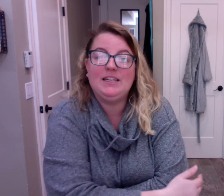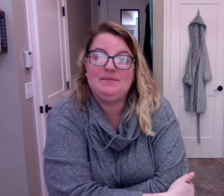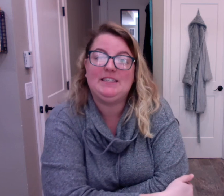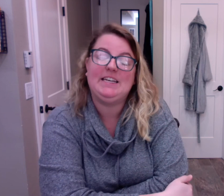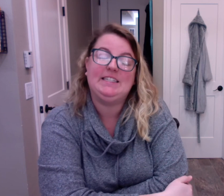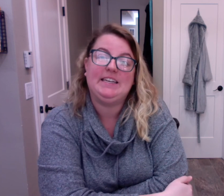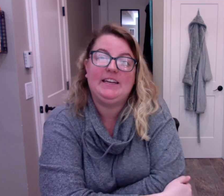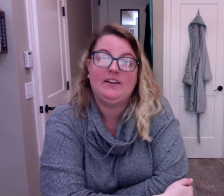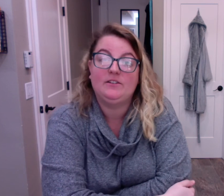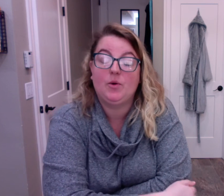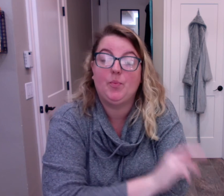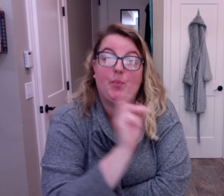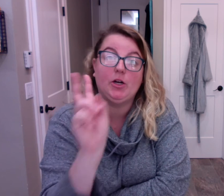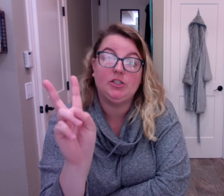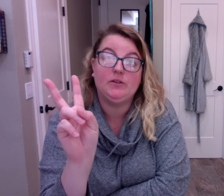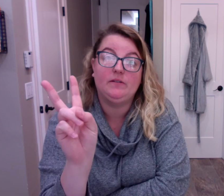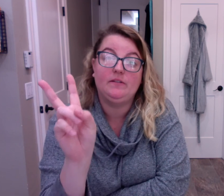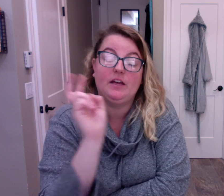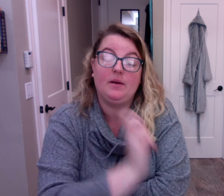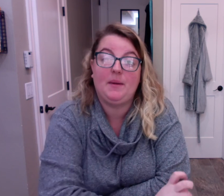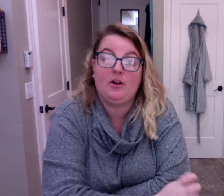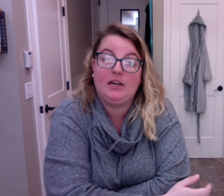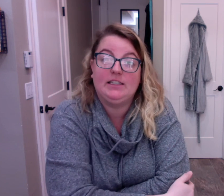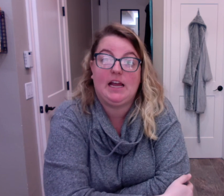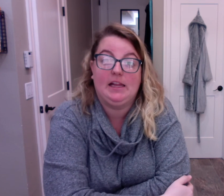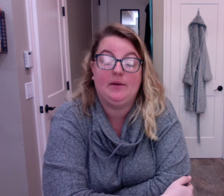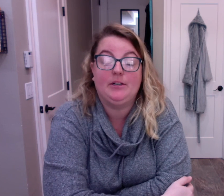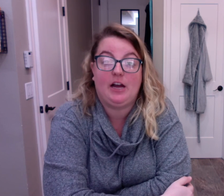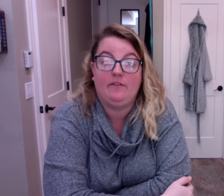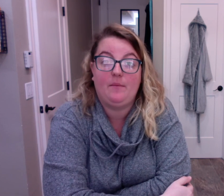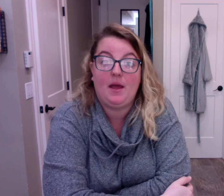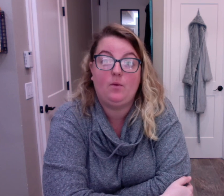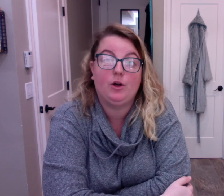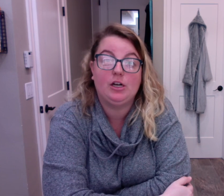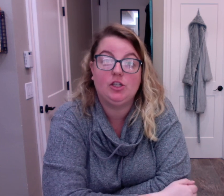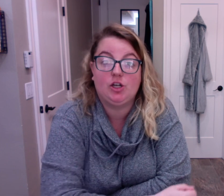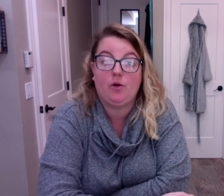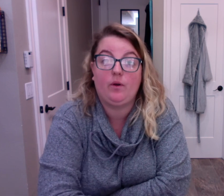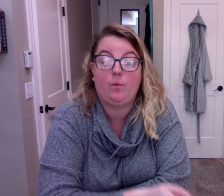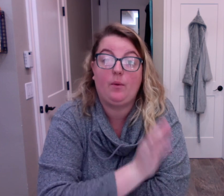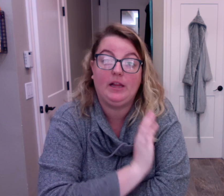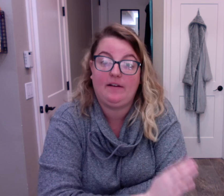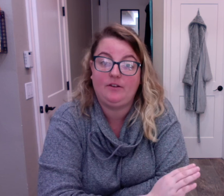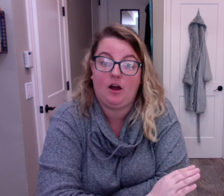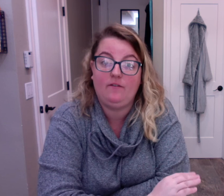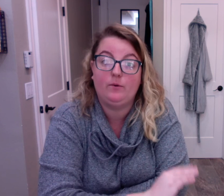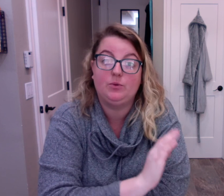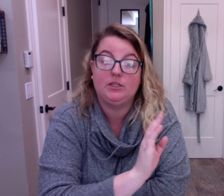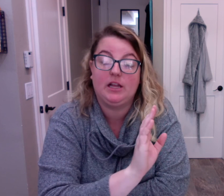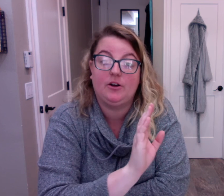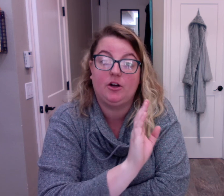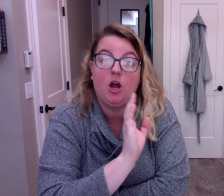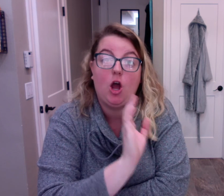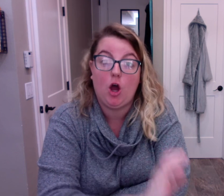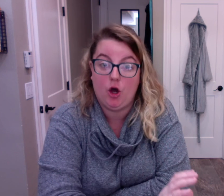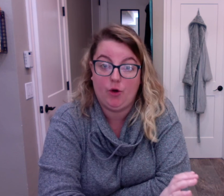Hey Stacey, so part two of the American Sign Language Alphabet, we're going to start with where we left off, which was letter O.